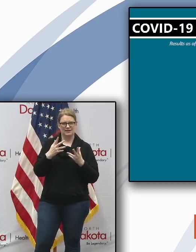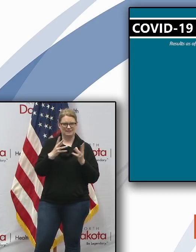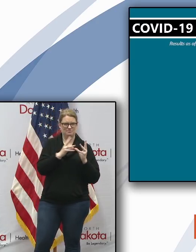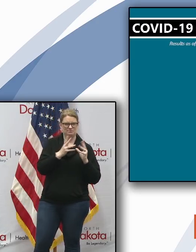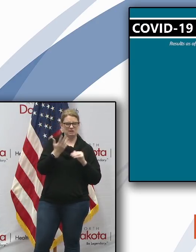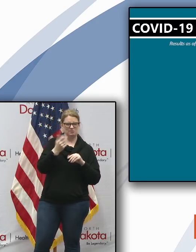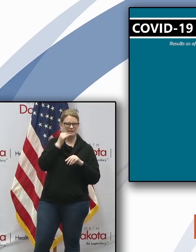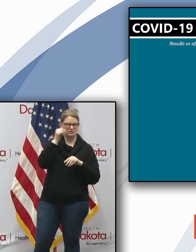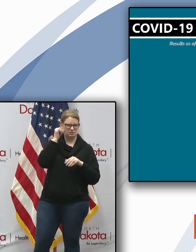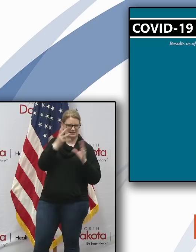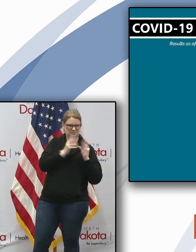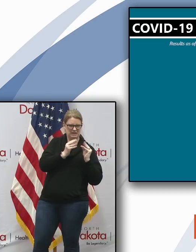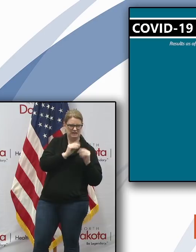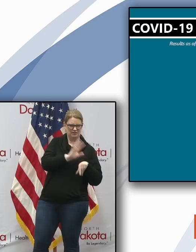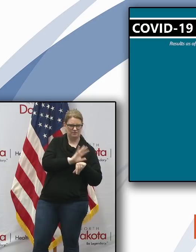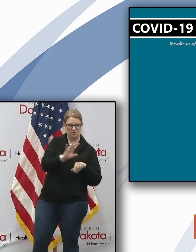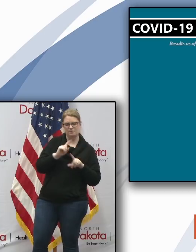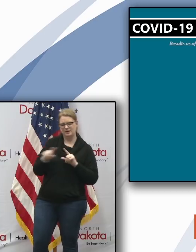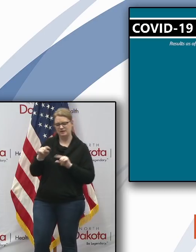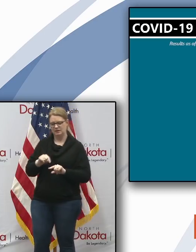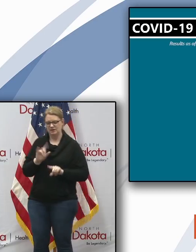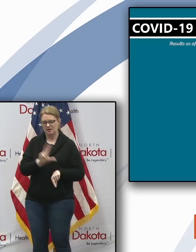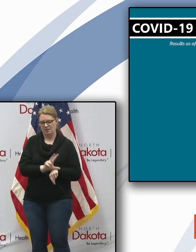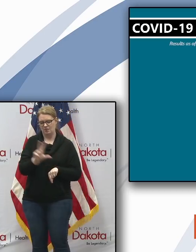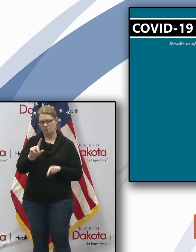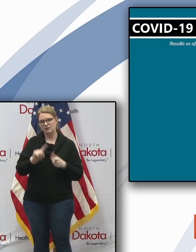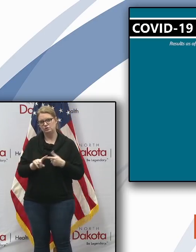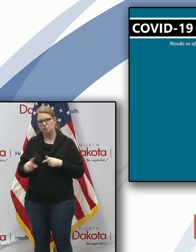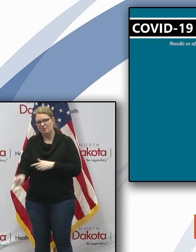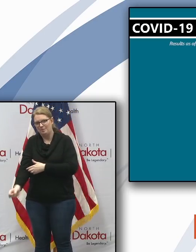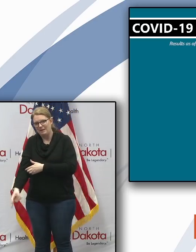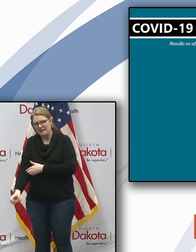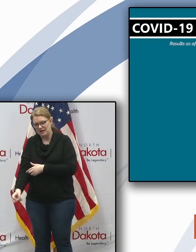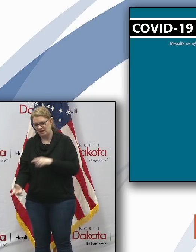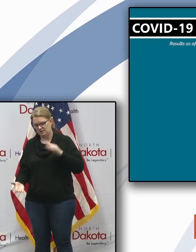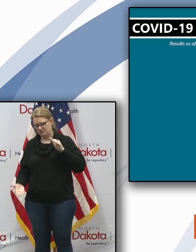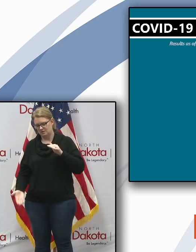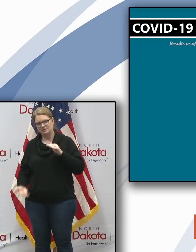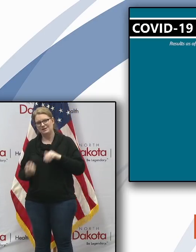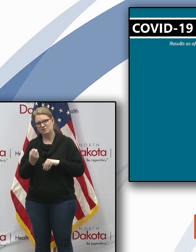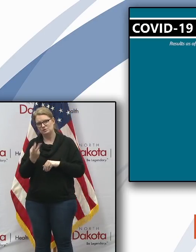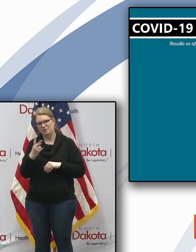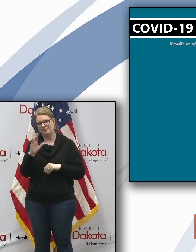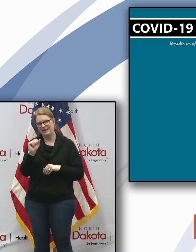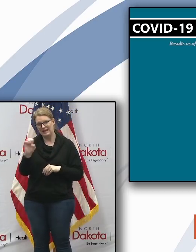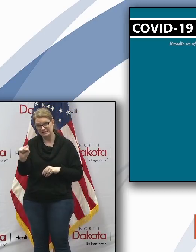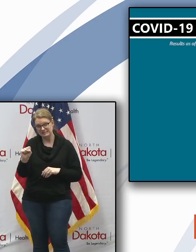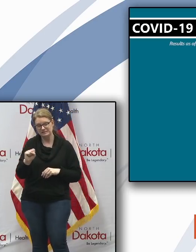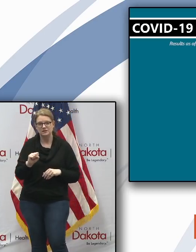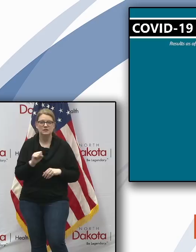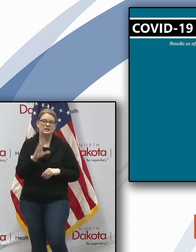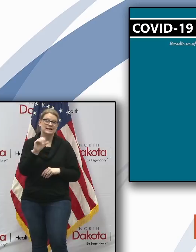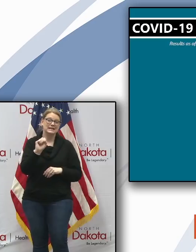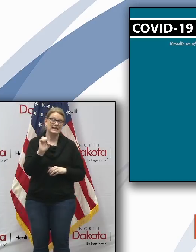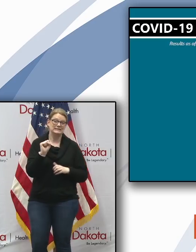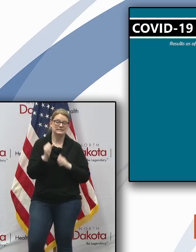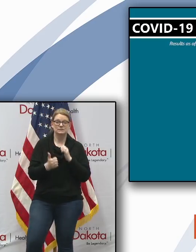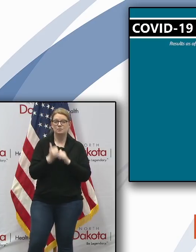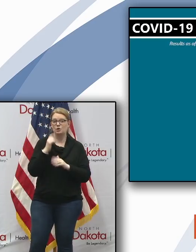and then this includes 12 cases between 3 p.m and midnight last night so on a cases per hour